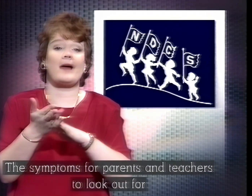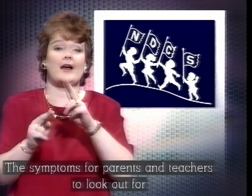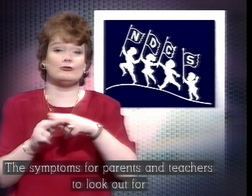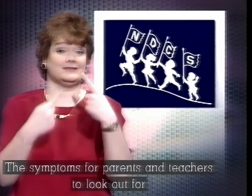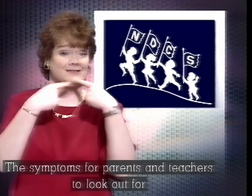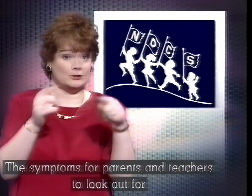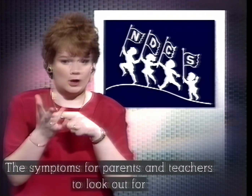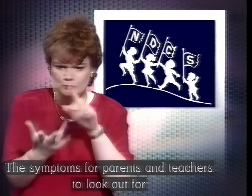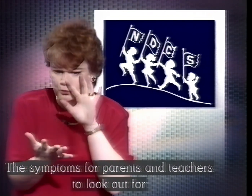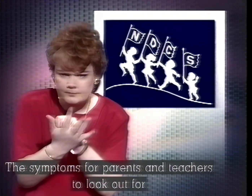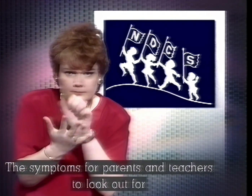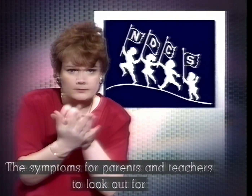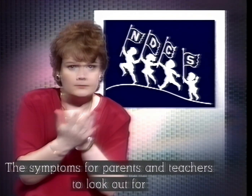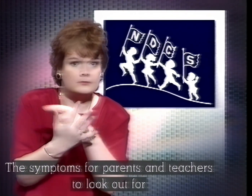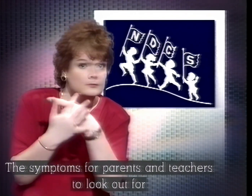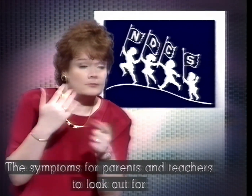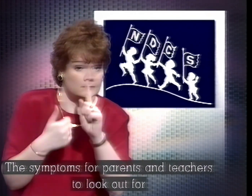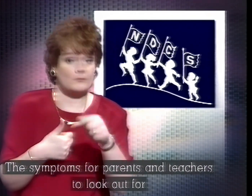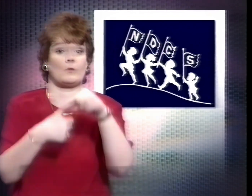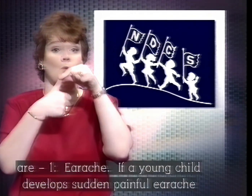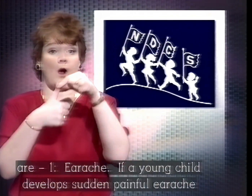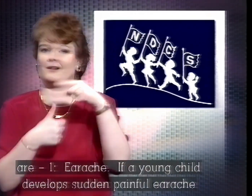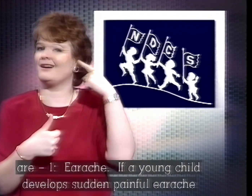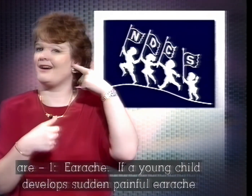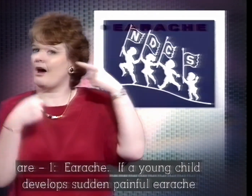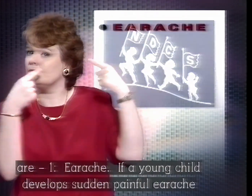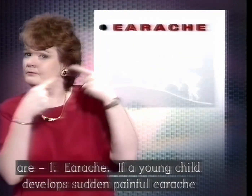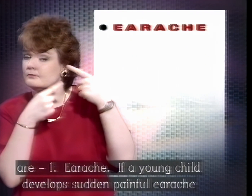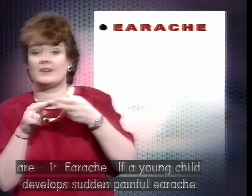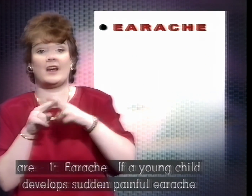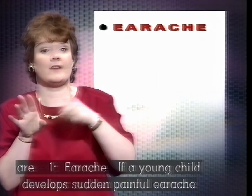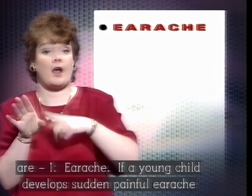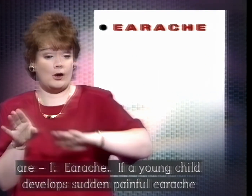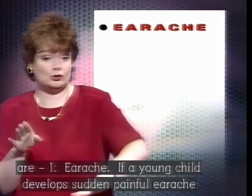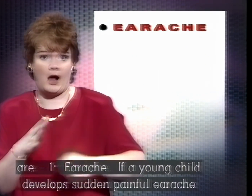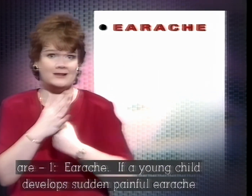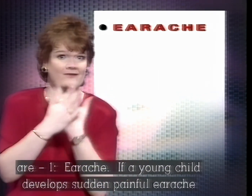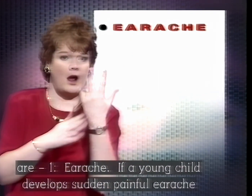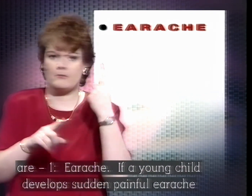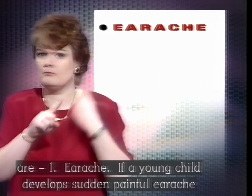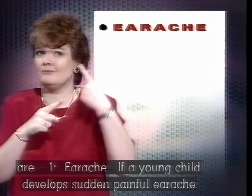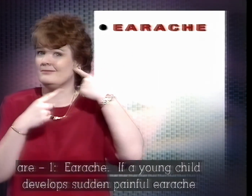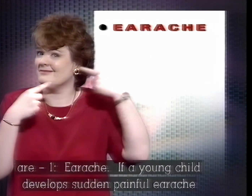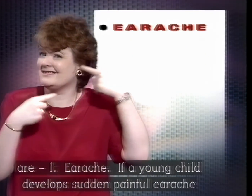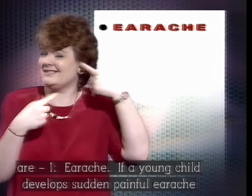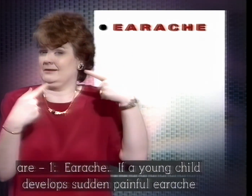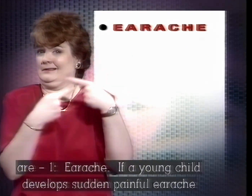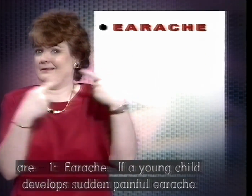The symptoms for parents and teachers to look out for are... Firstly, earache. If the young child develops sudden